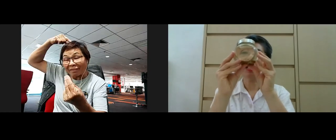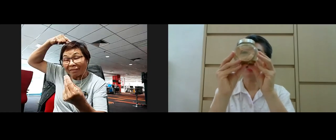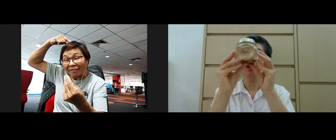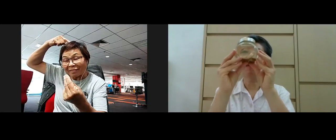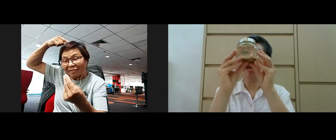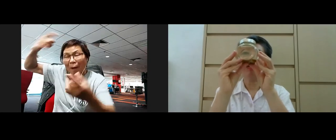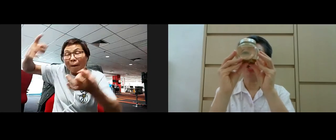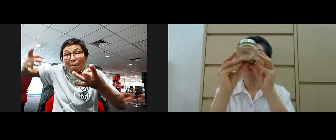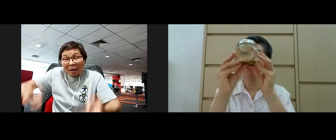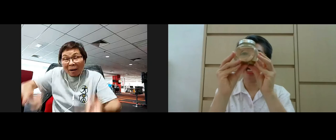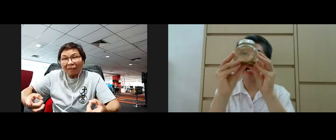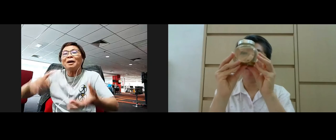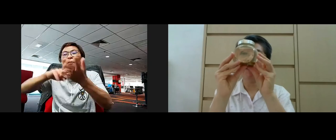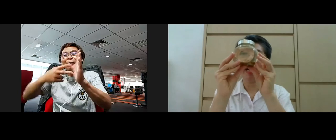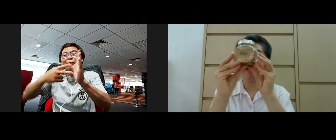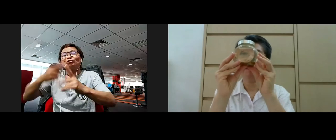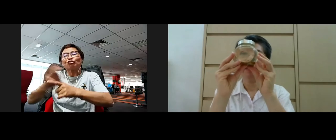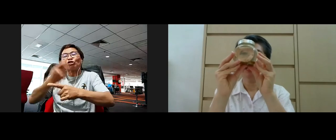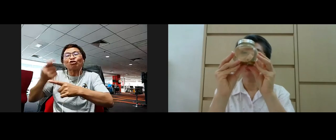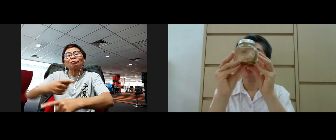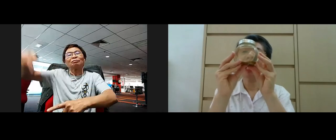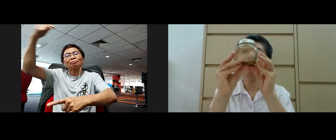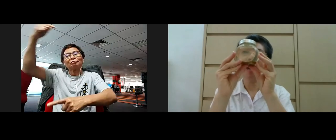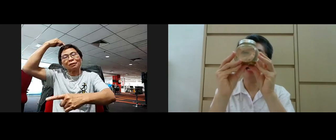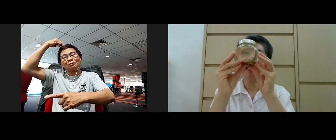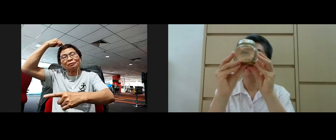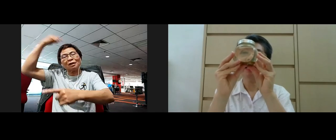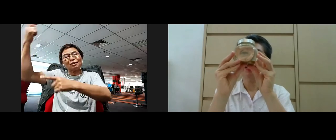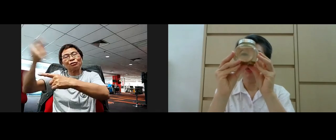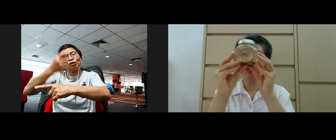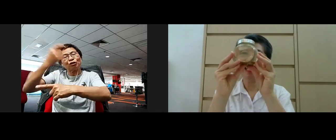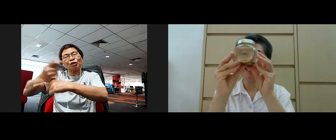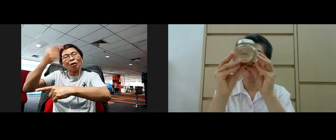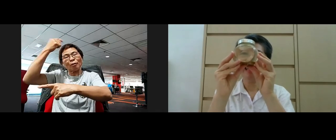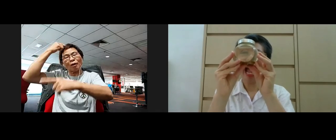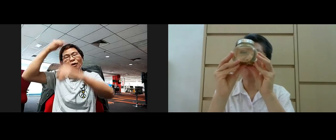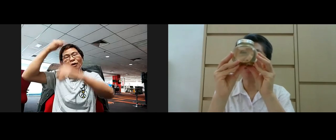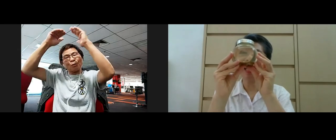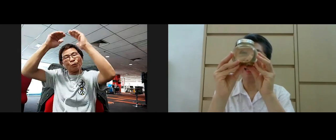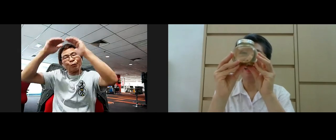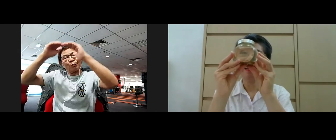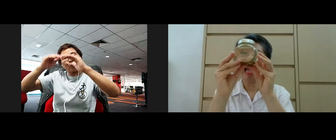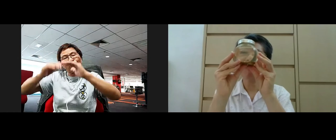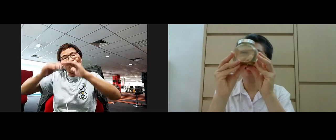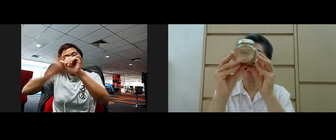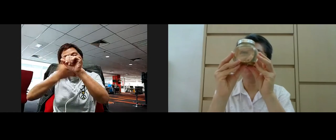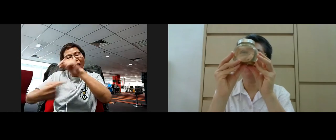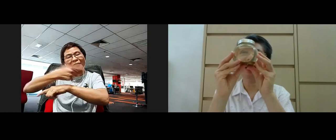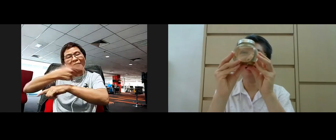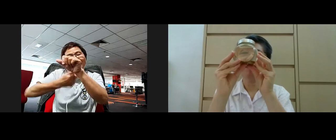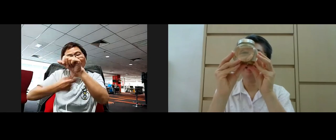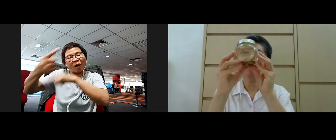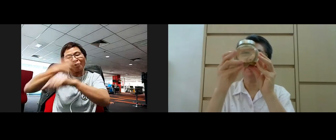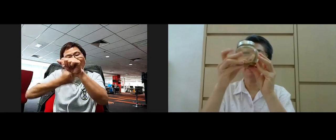practice of actually training our mind training our mind to do this every day every day